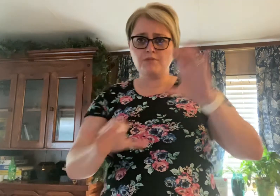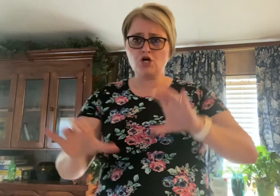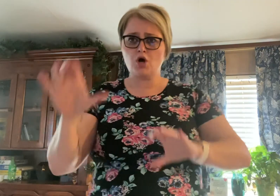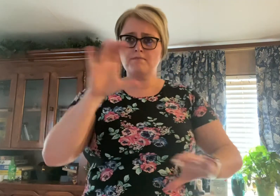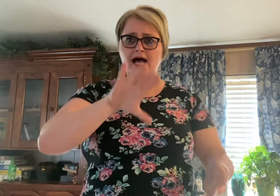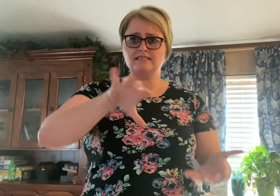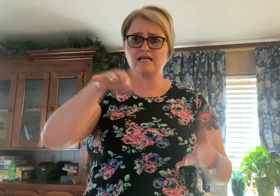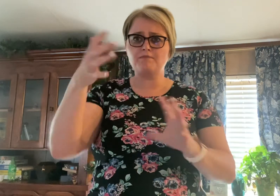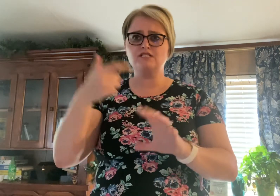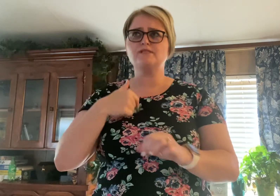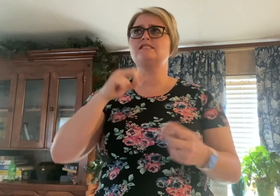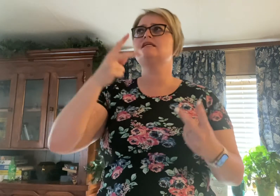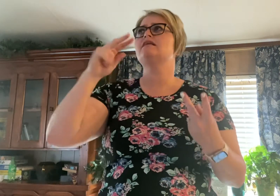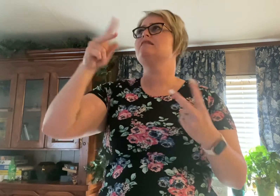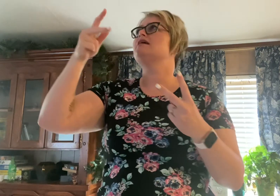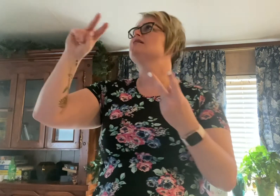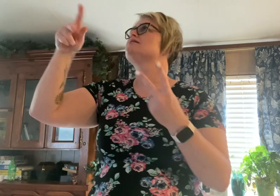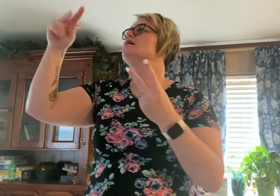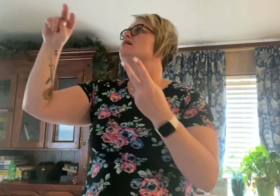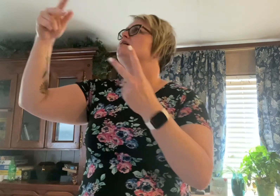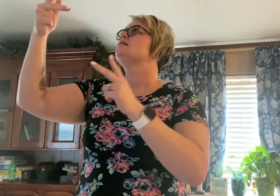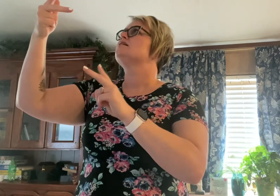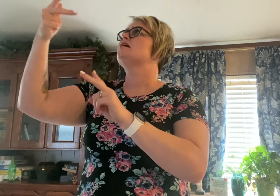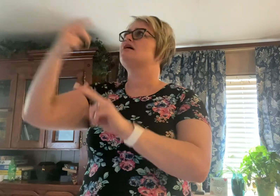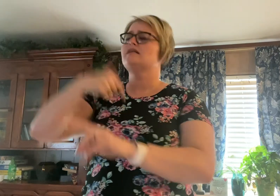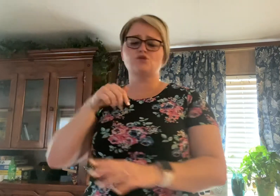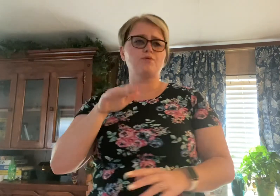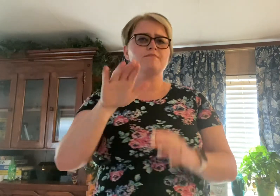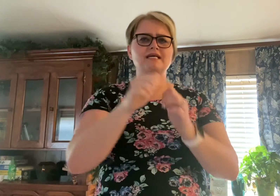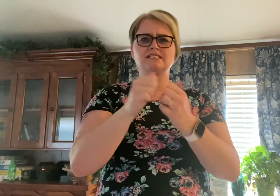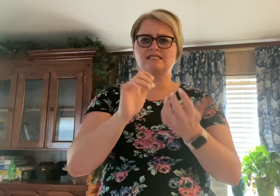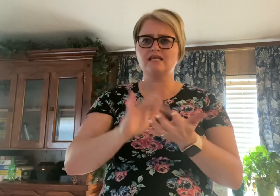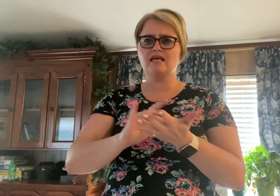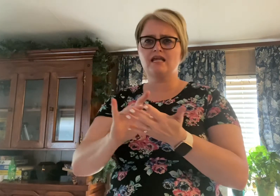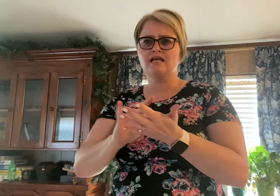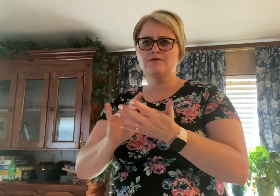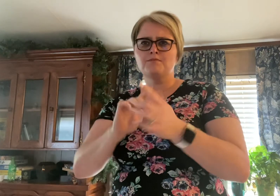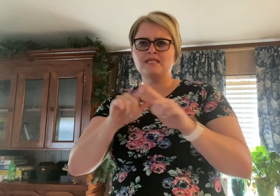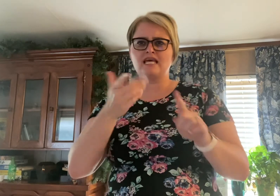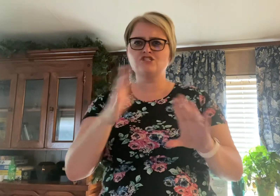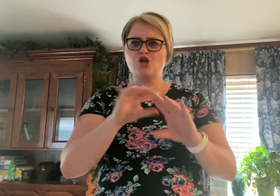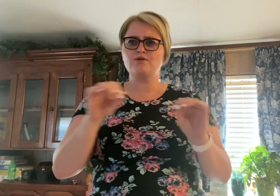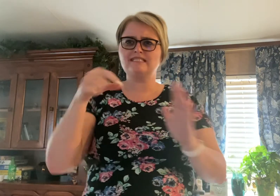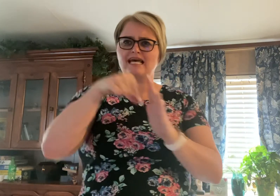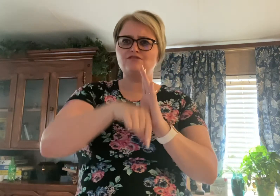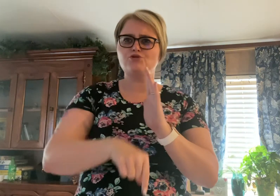imbalance got me twisting things Stabilized with medicine There's no death to